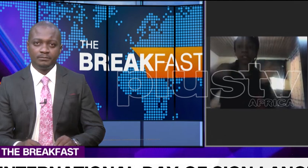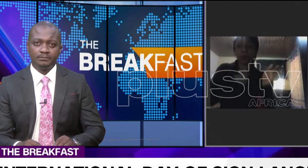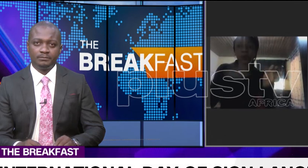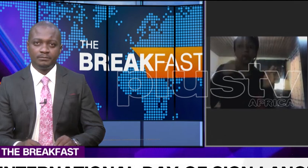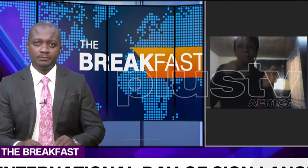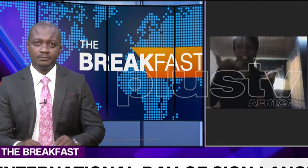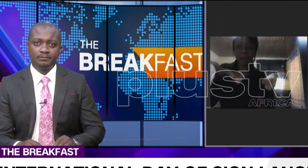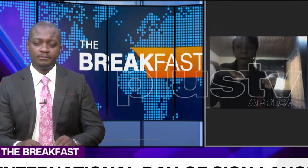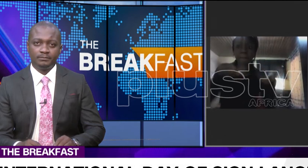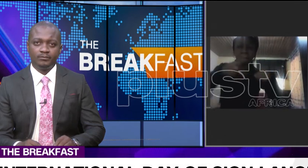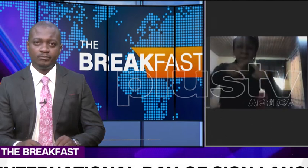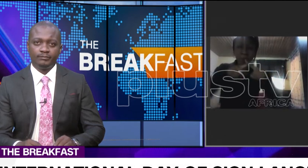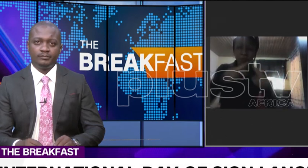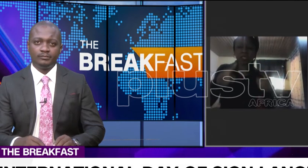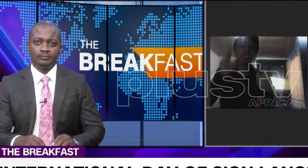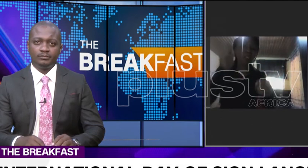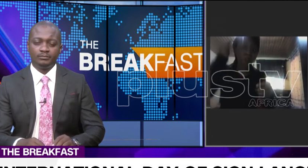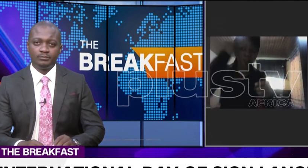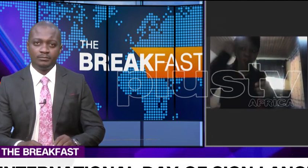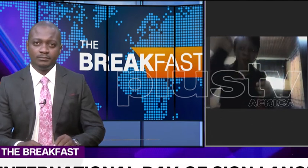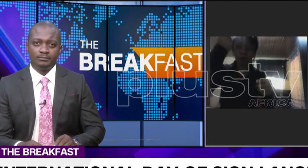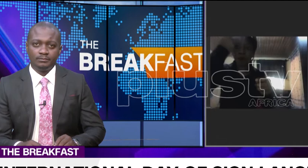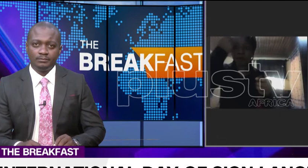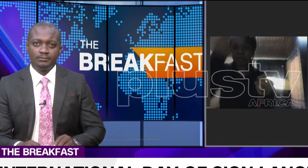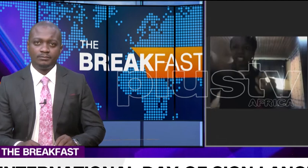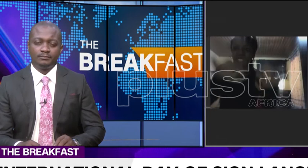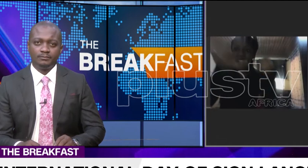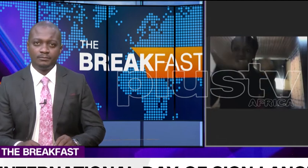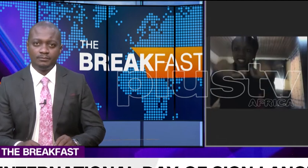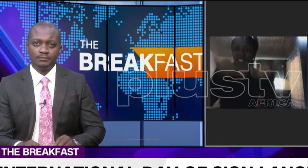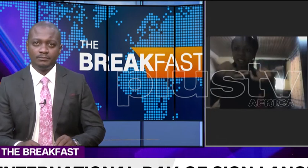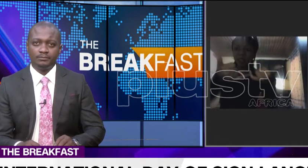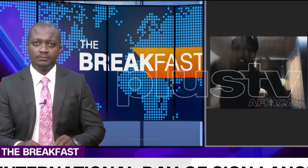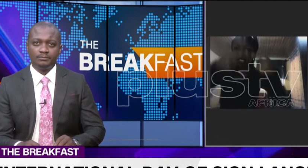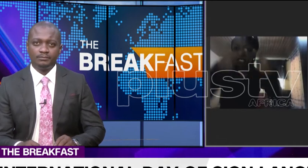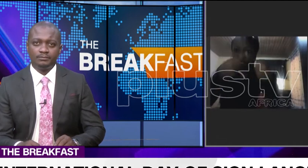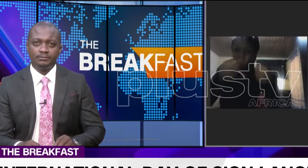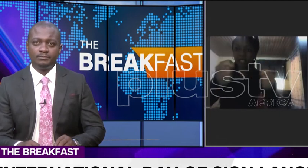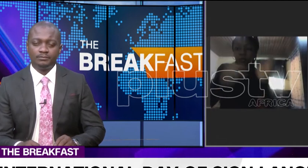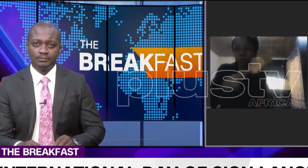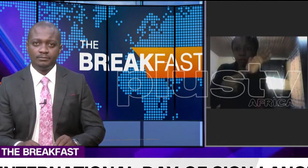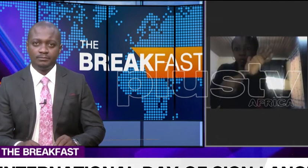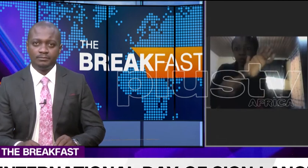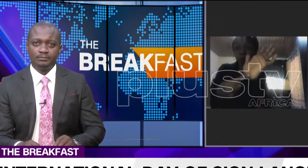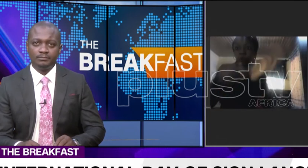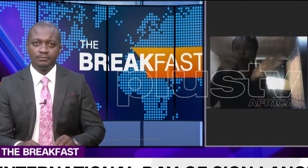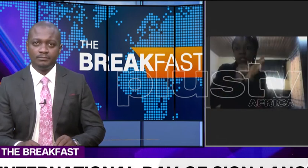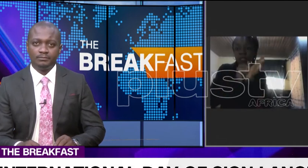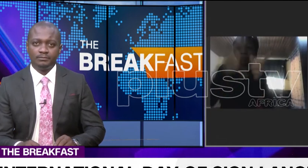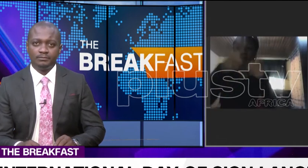hard to see to it that sign language is giving priority, especially in Nigeria. I'll just give